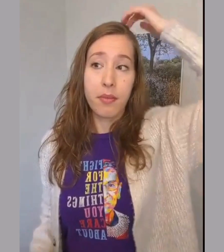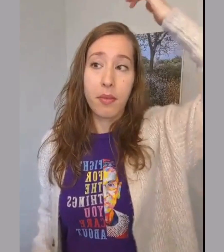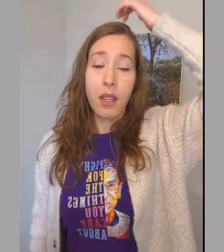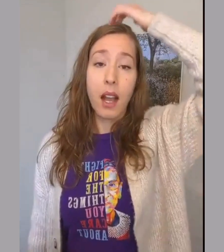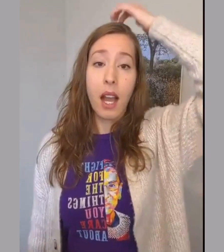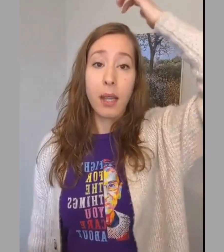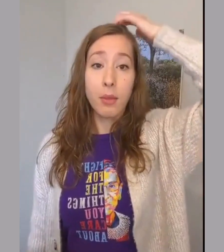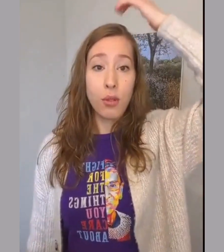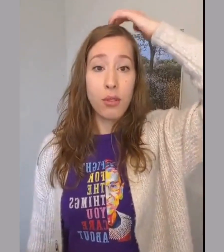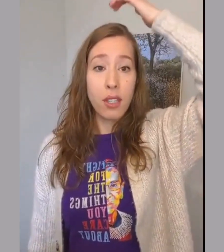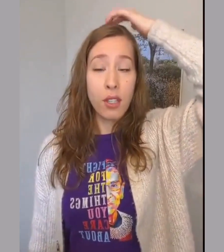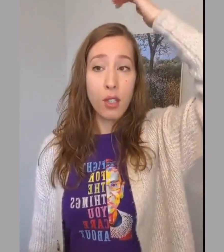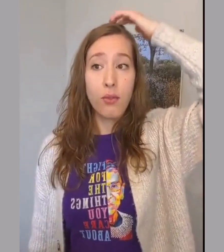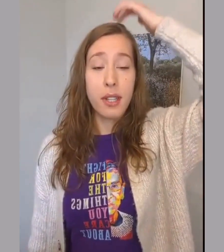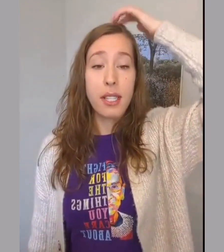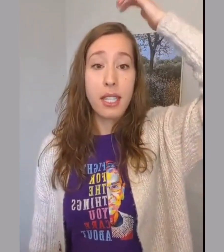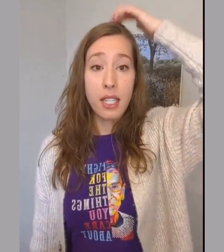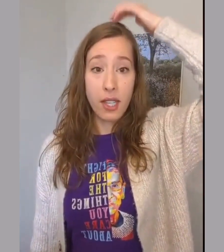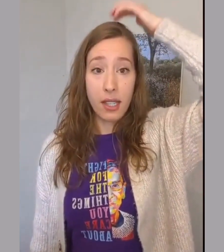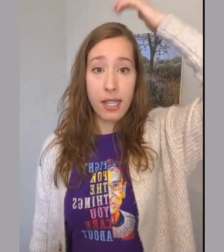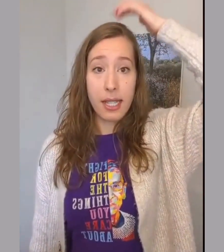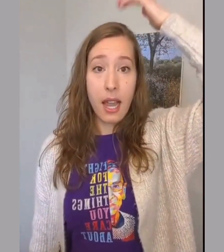I'm choosing to voice these feelings now.